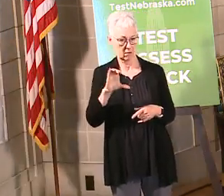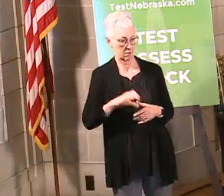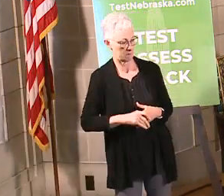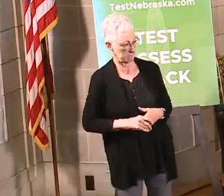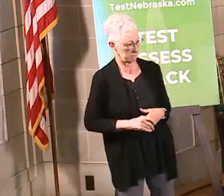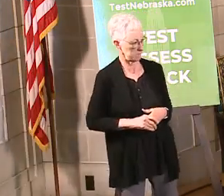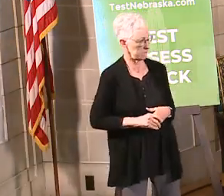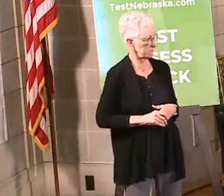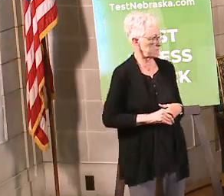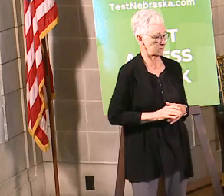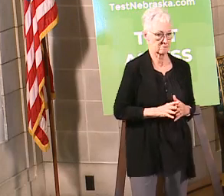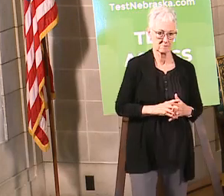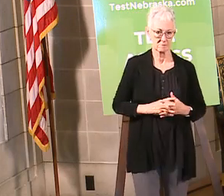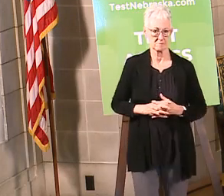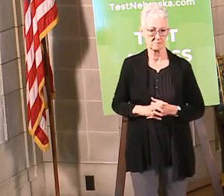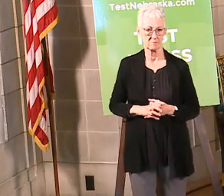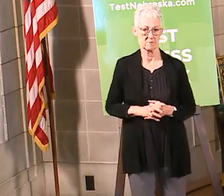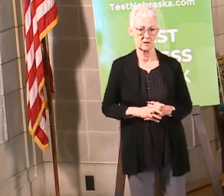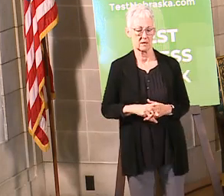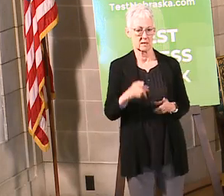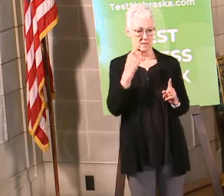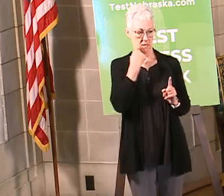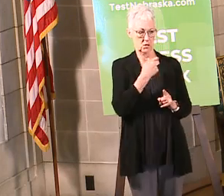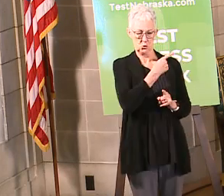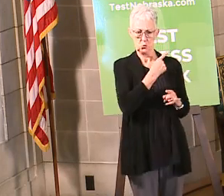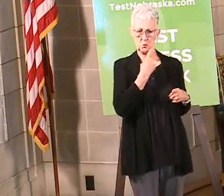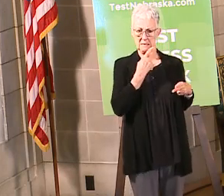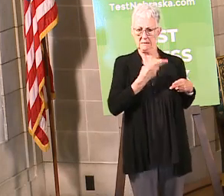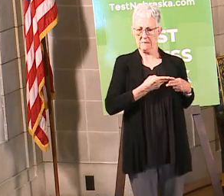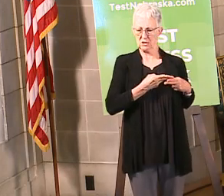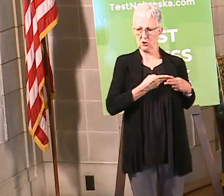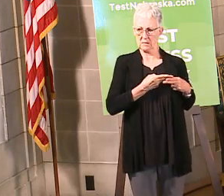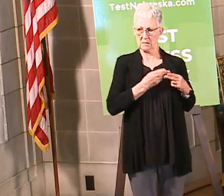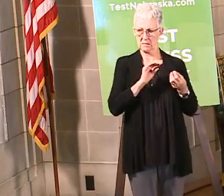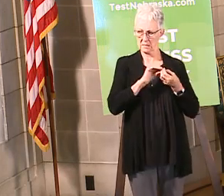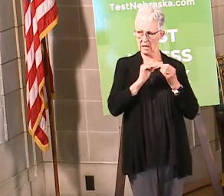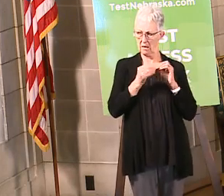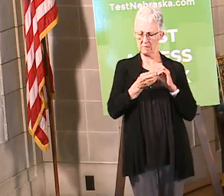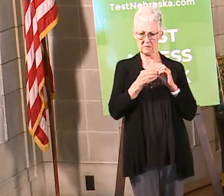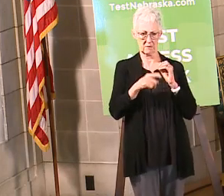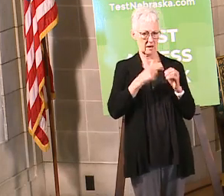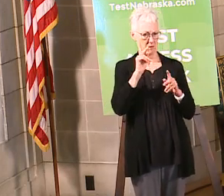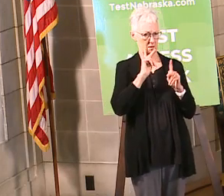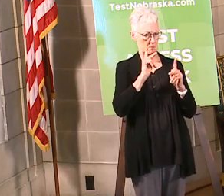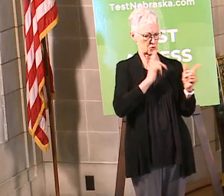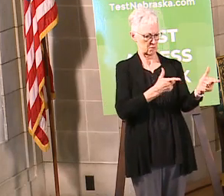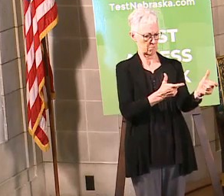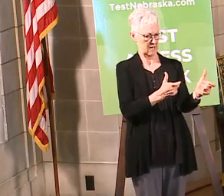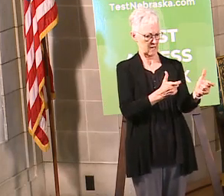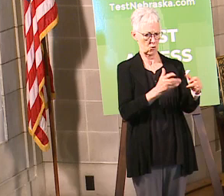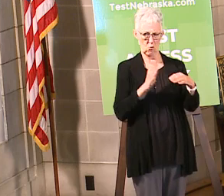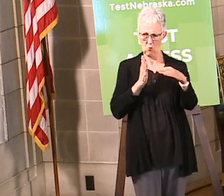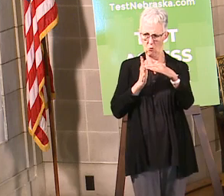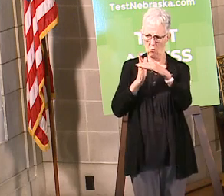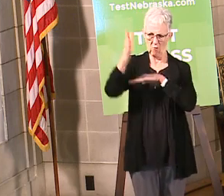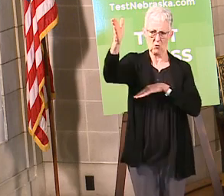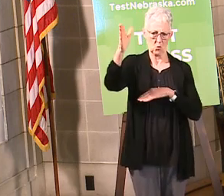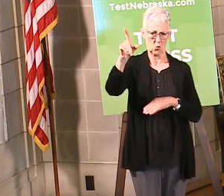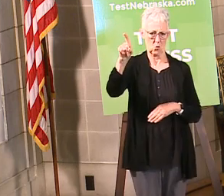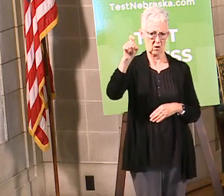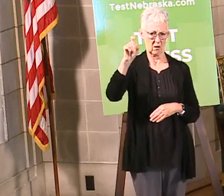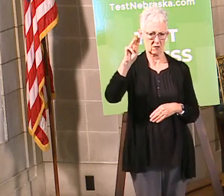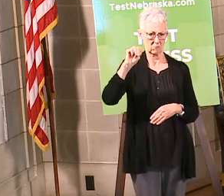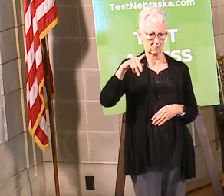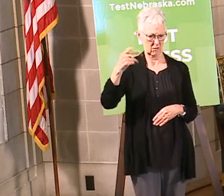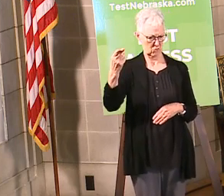Sir. You mentioned the statistics on speed over 100 miles an hour. How does that compare to pre